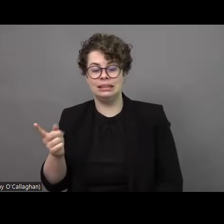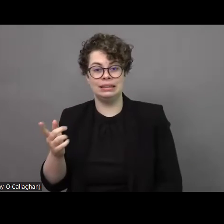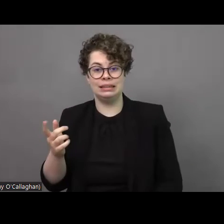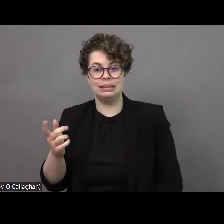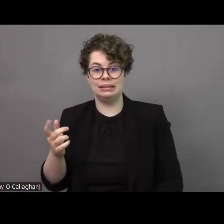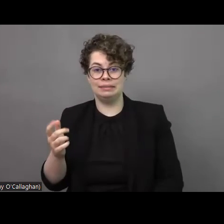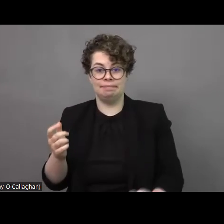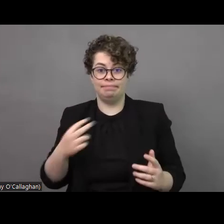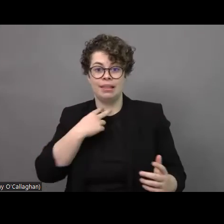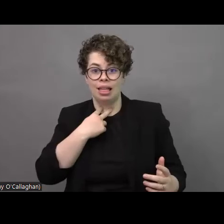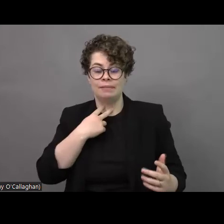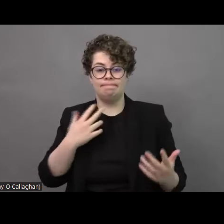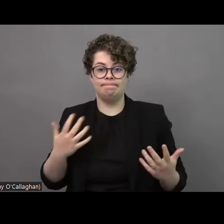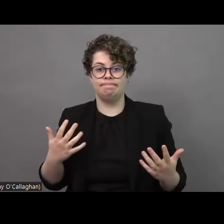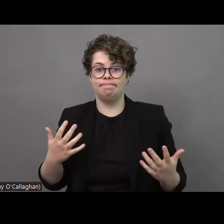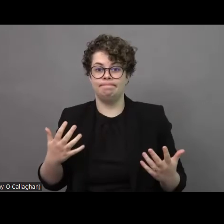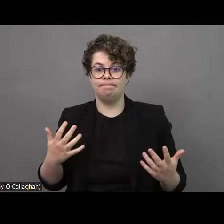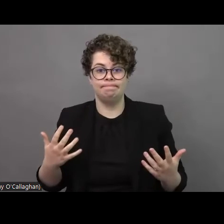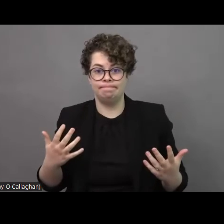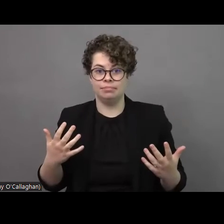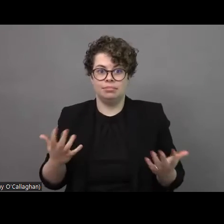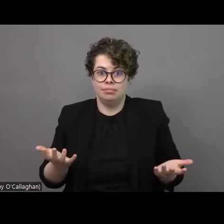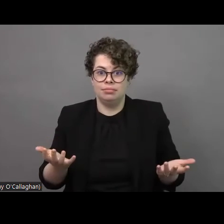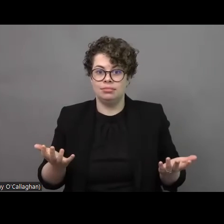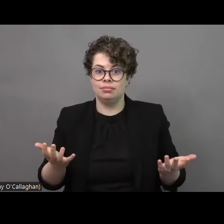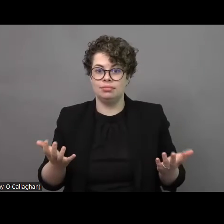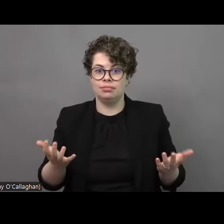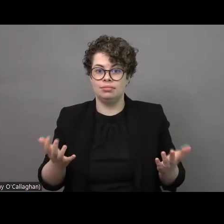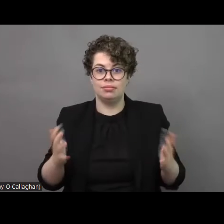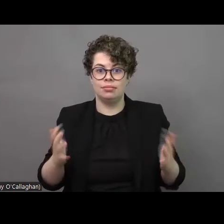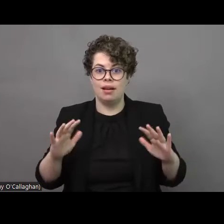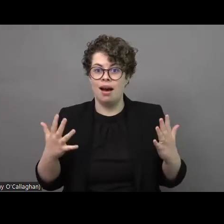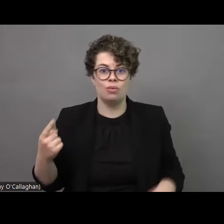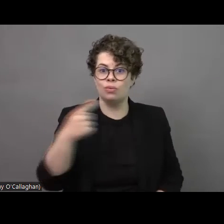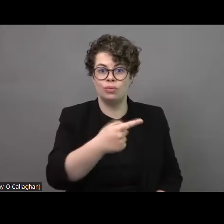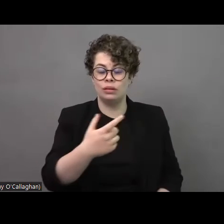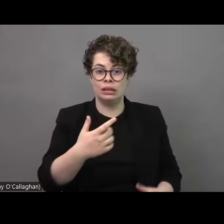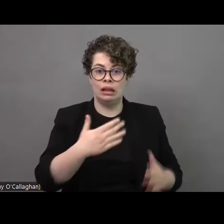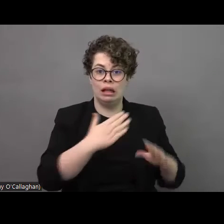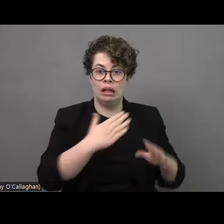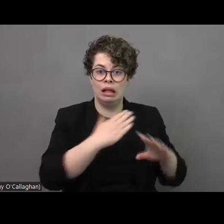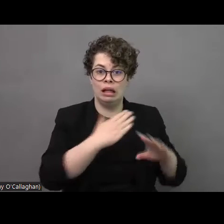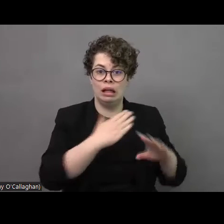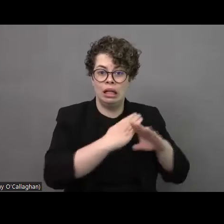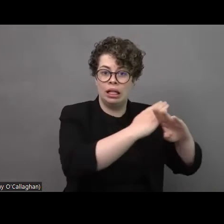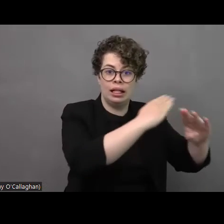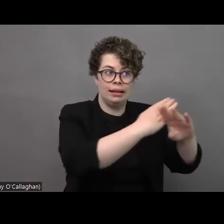they are not able to leave because the way the trip is so difficult